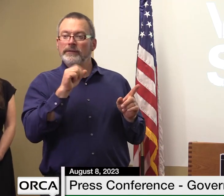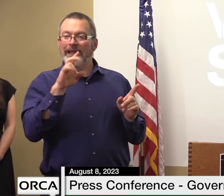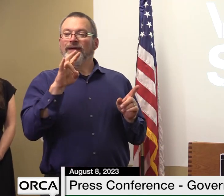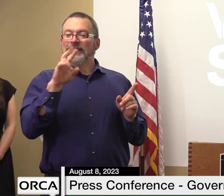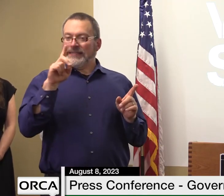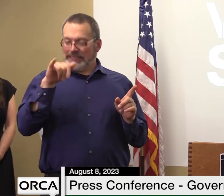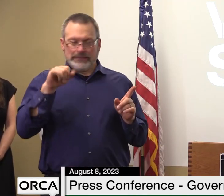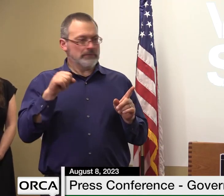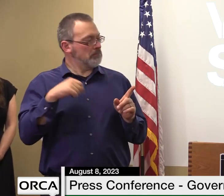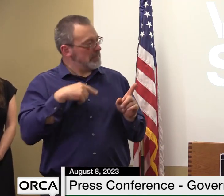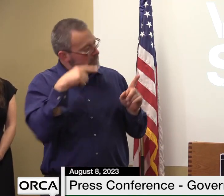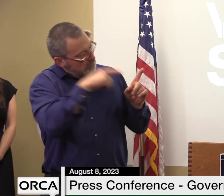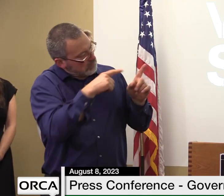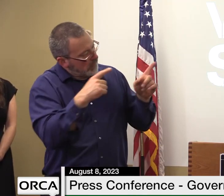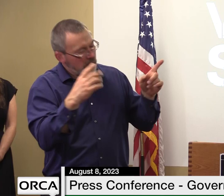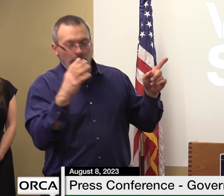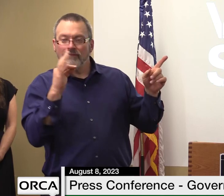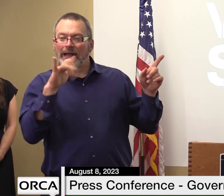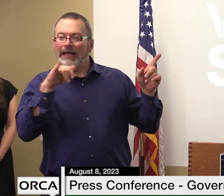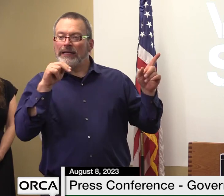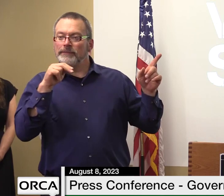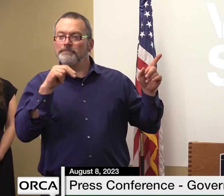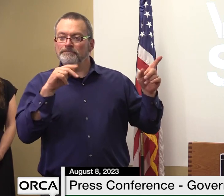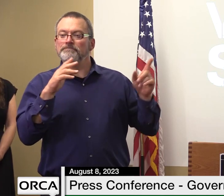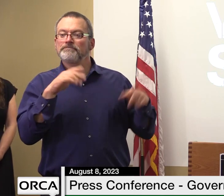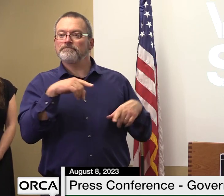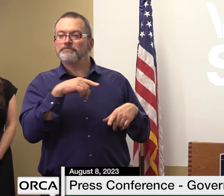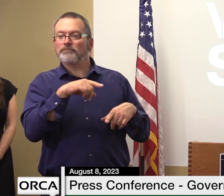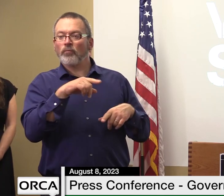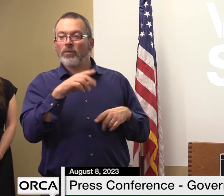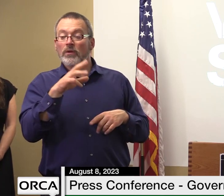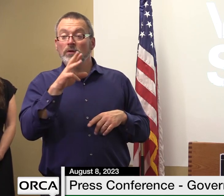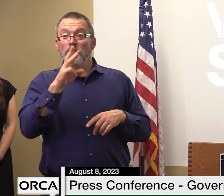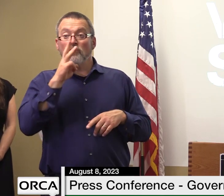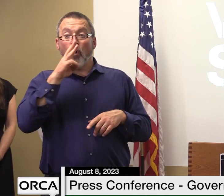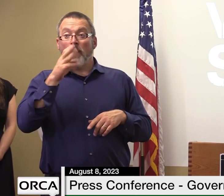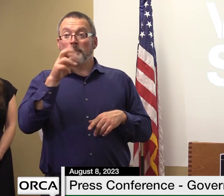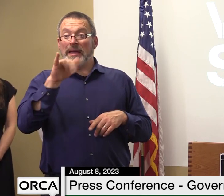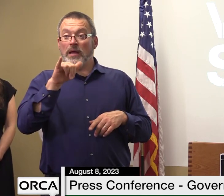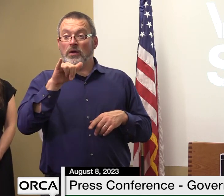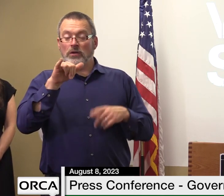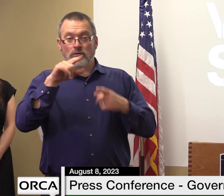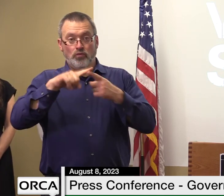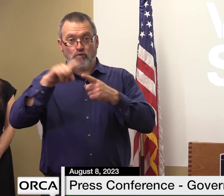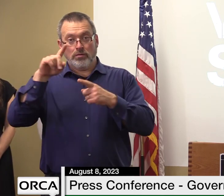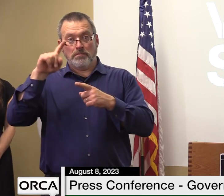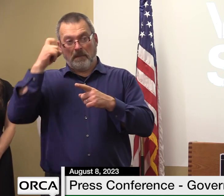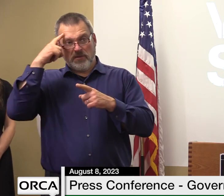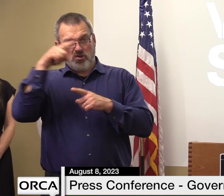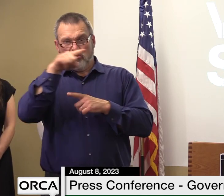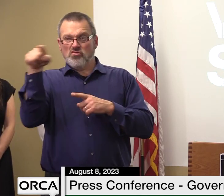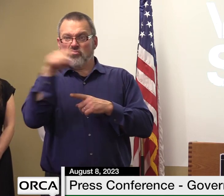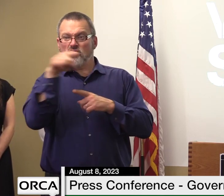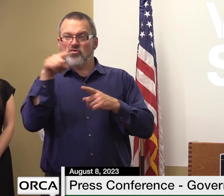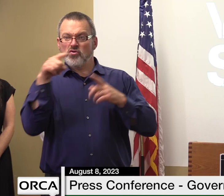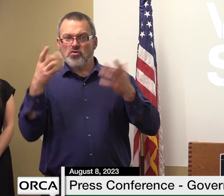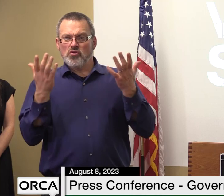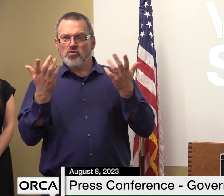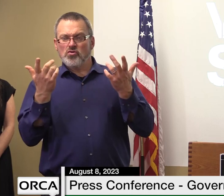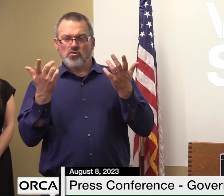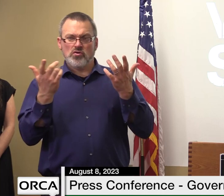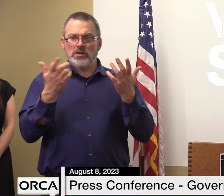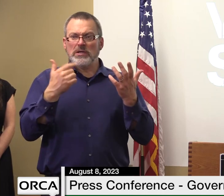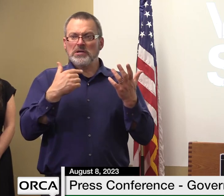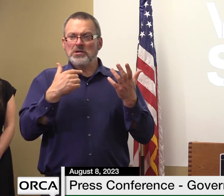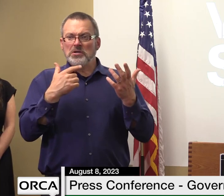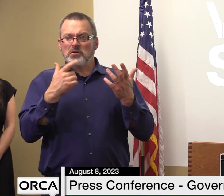um driving in from waterbury past montpelier i saw the section of i-89 that you know failed